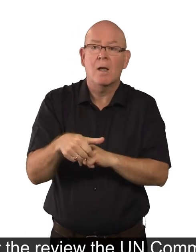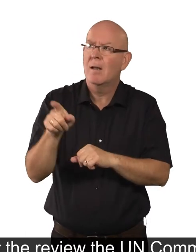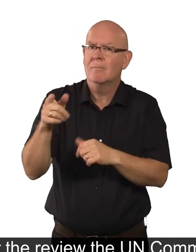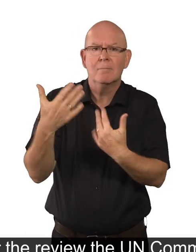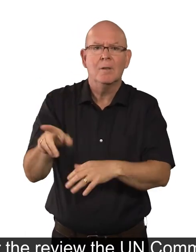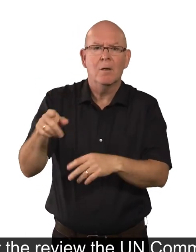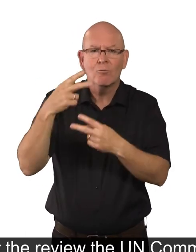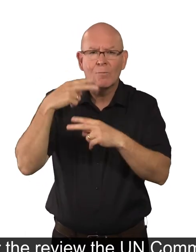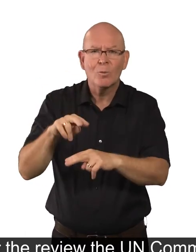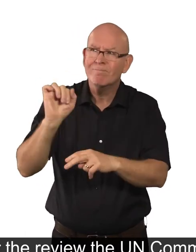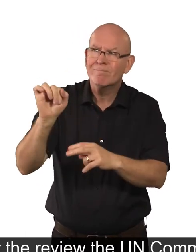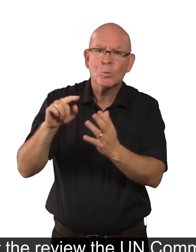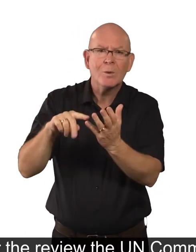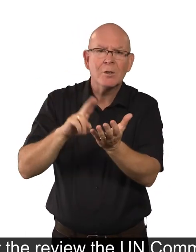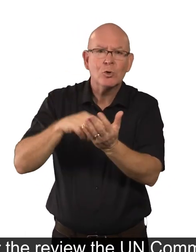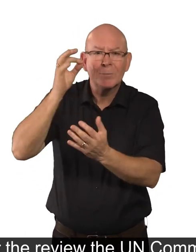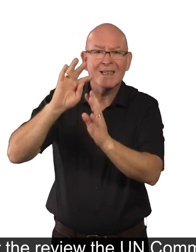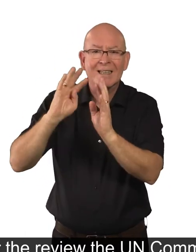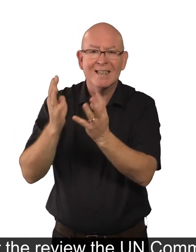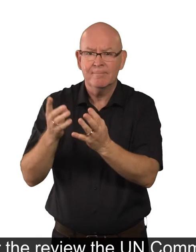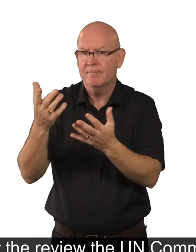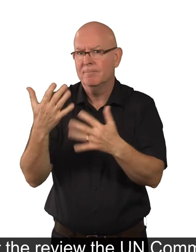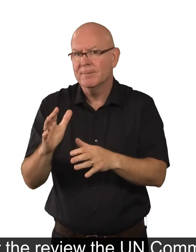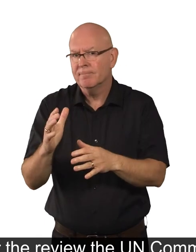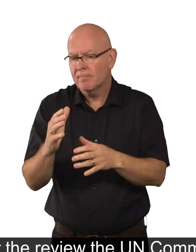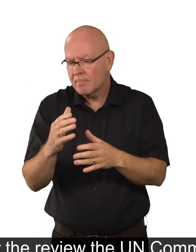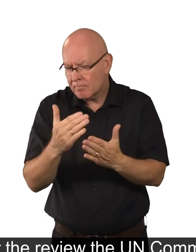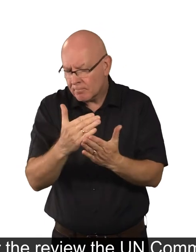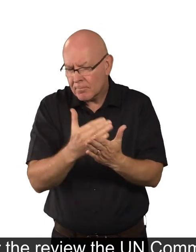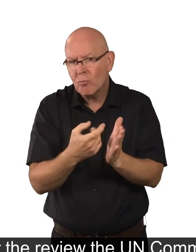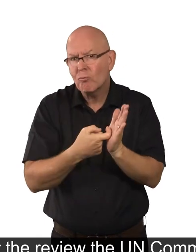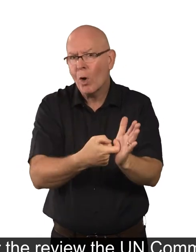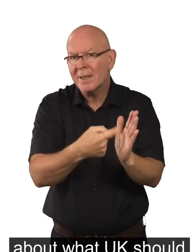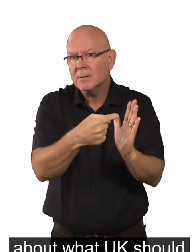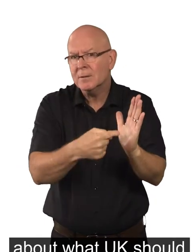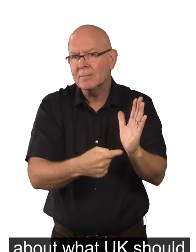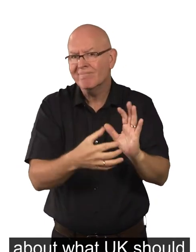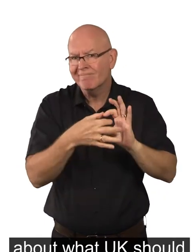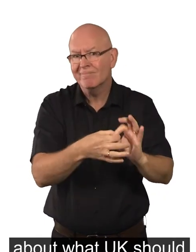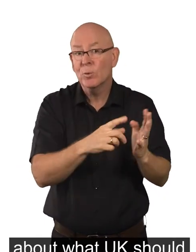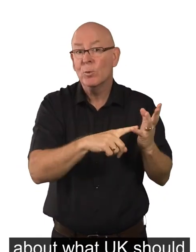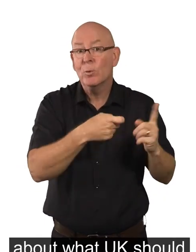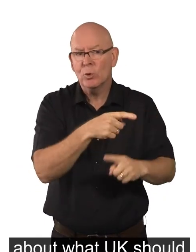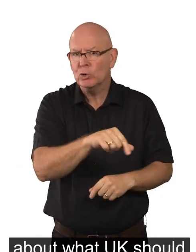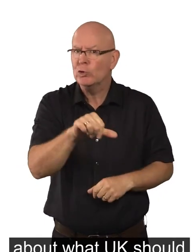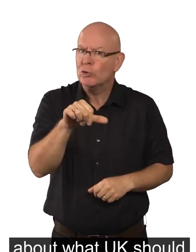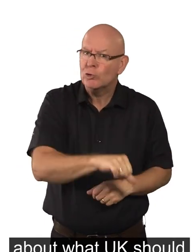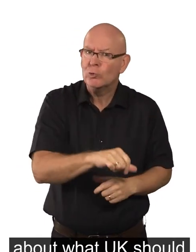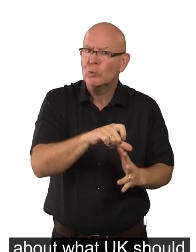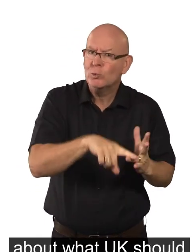After the review, the UN Committee made some recommendations about what the UK should be doing for